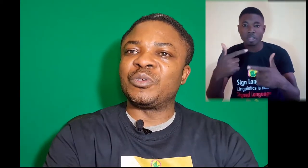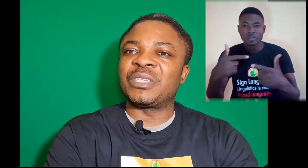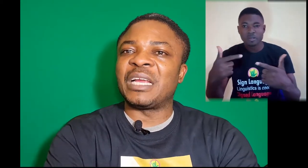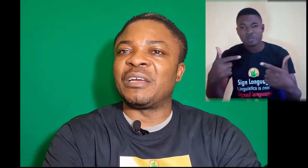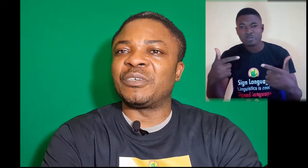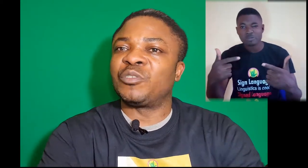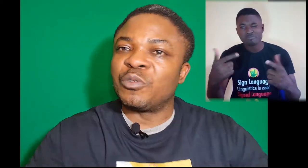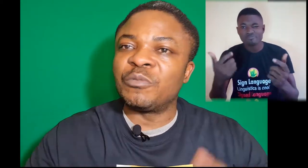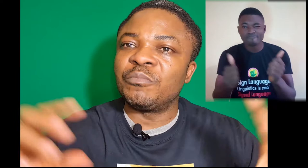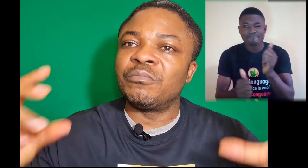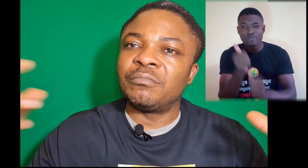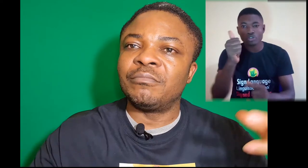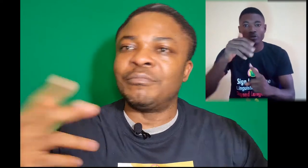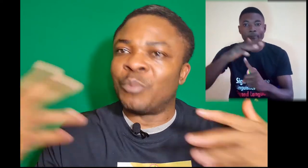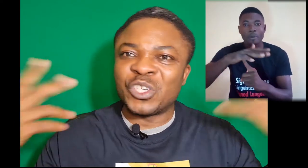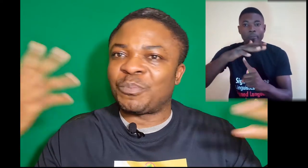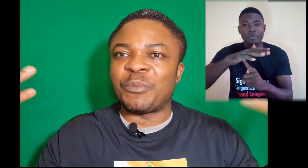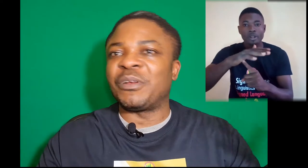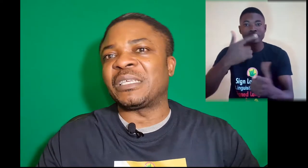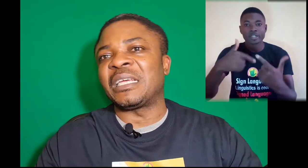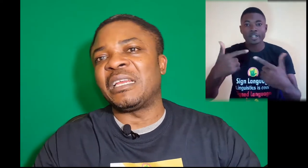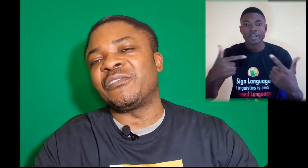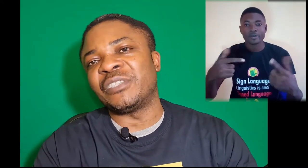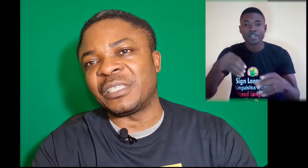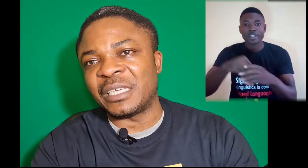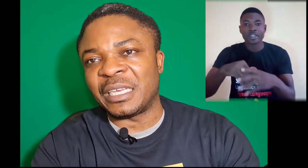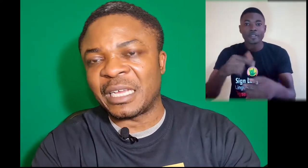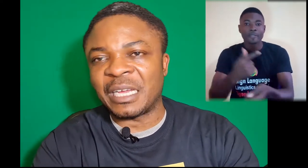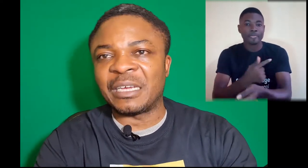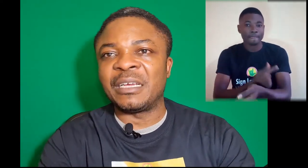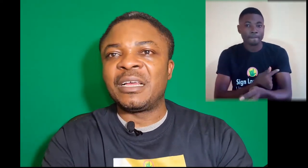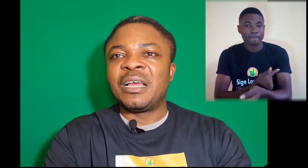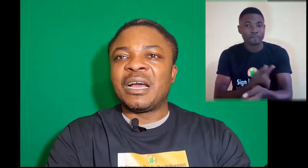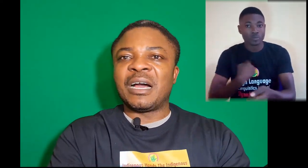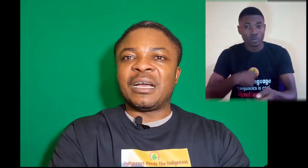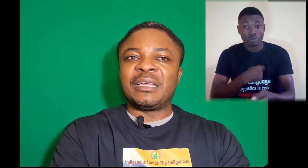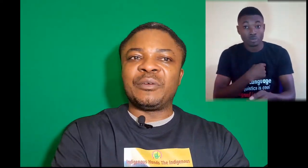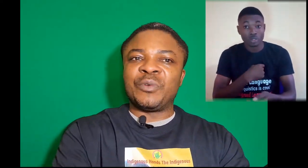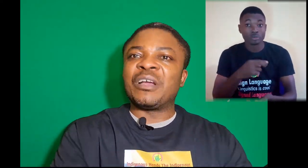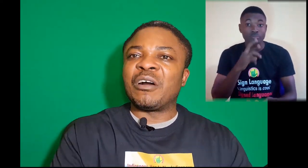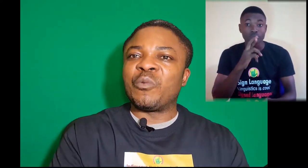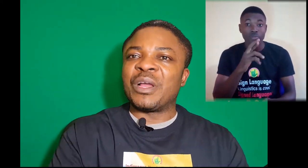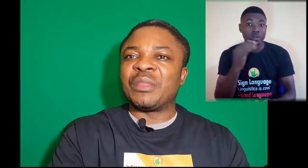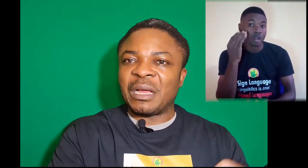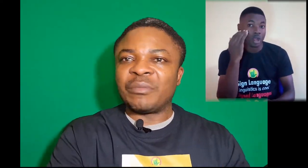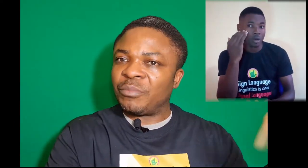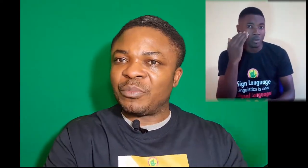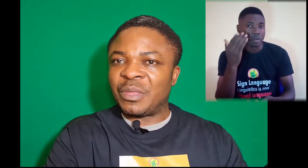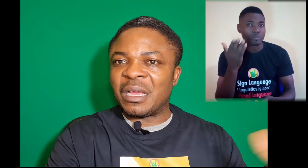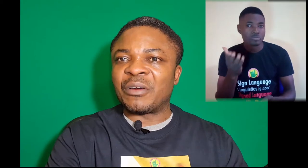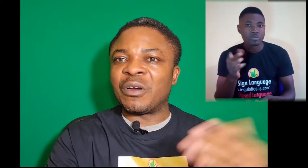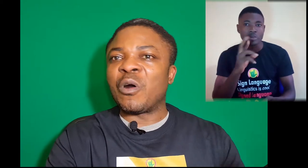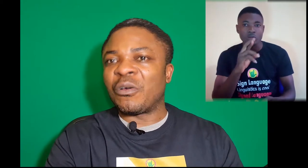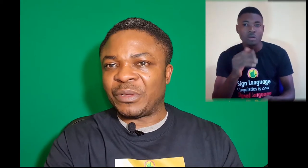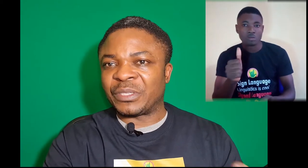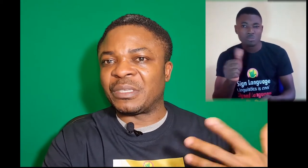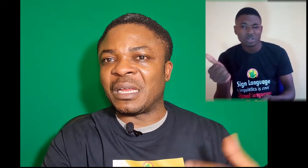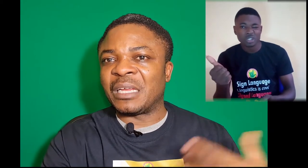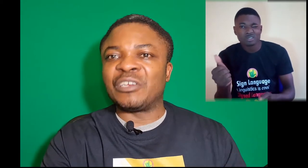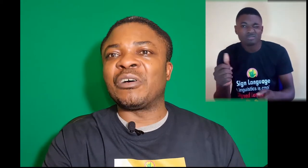most popular sign languages in Ghana. We are aware that there are others that are not